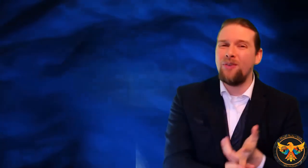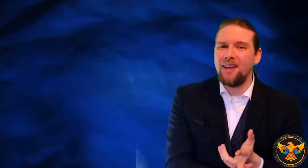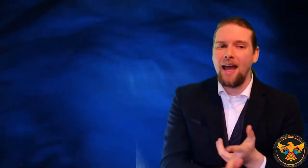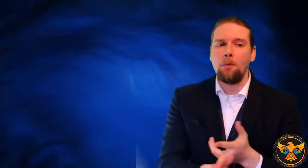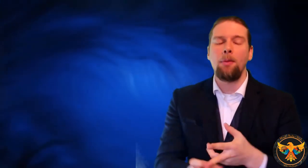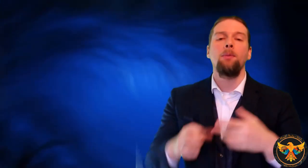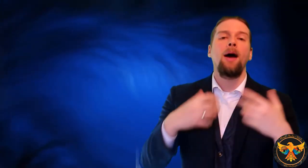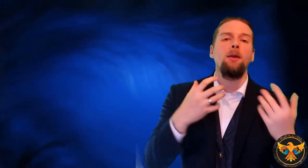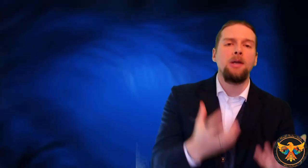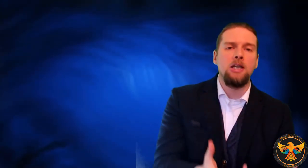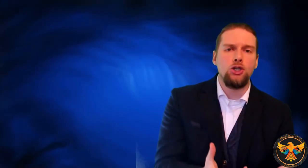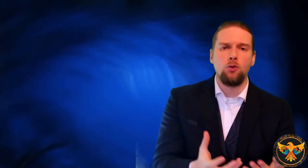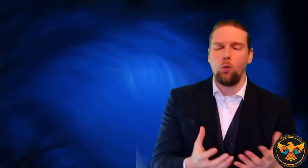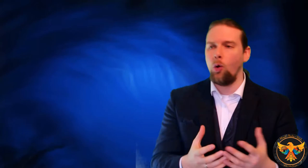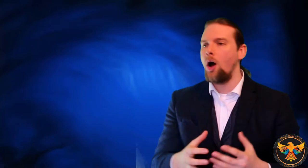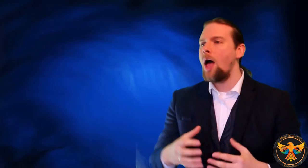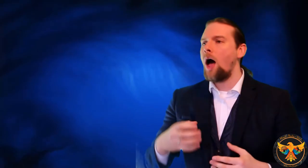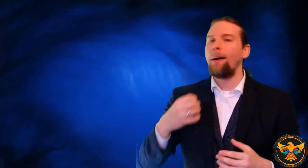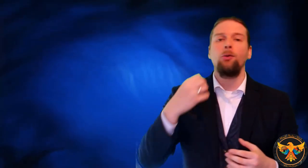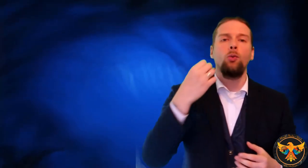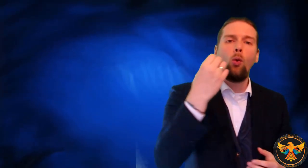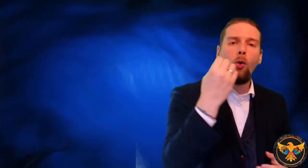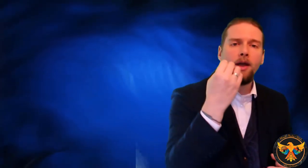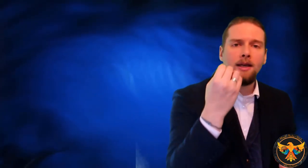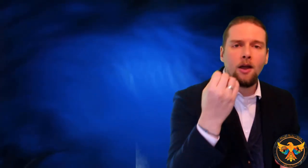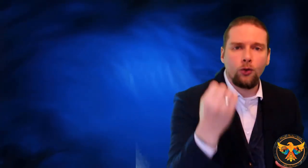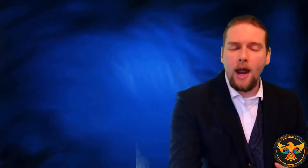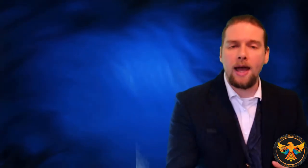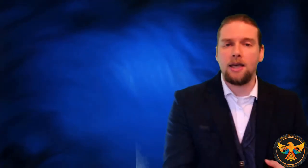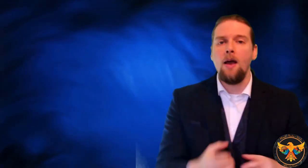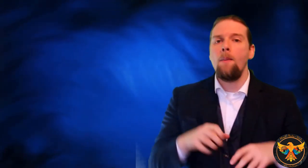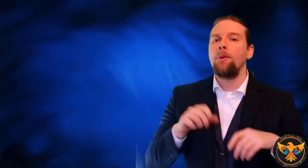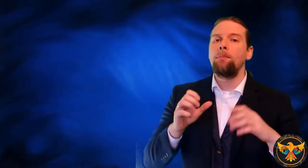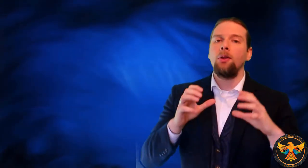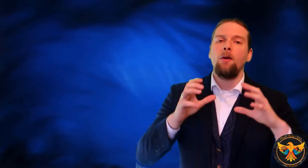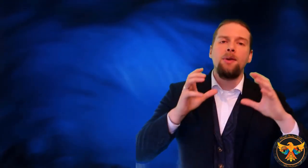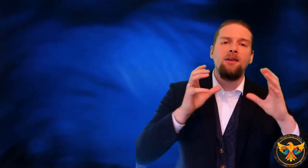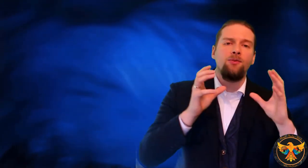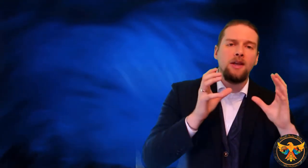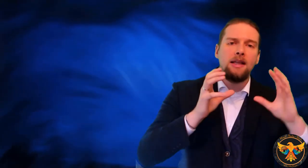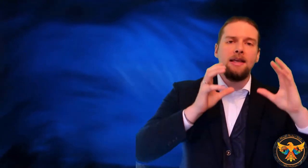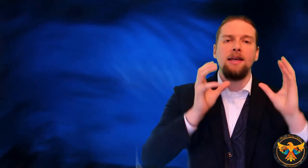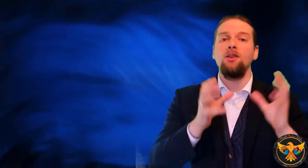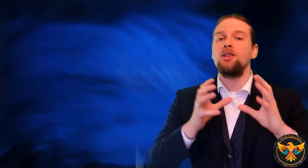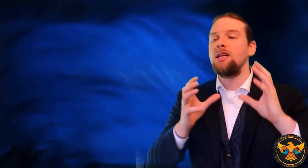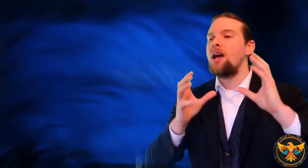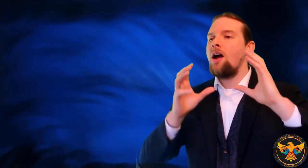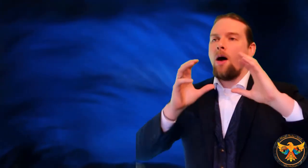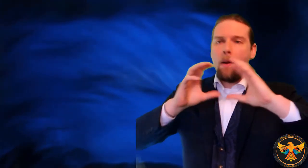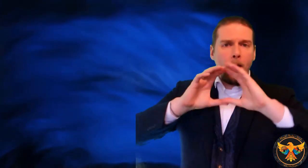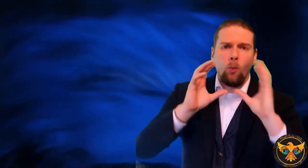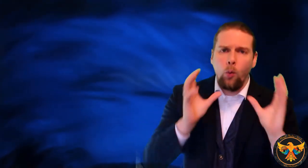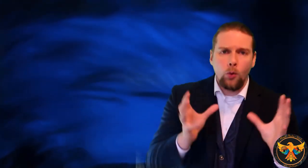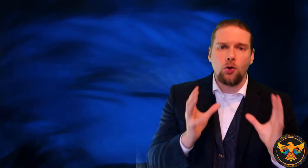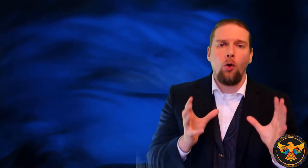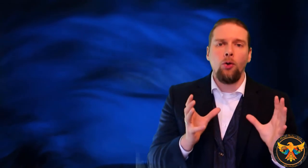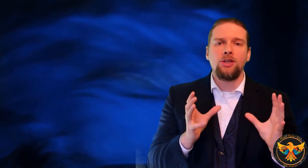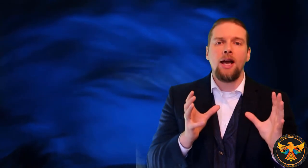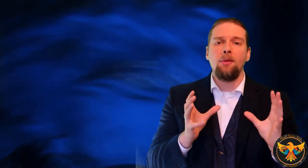Vietnam, about the Peloponnesian War, about the war in Iraq. People have been feeling guilty about wars all the time.